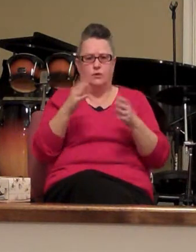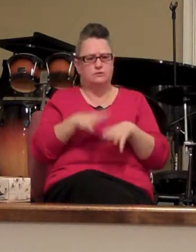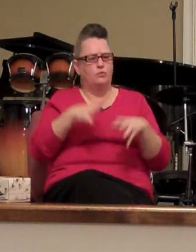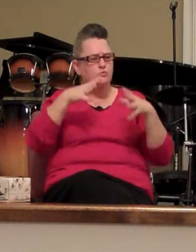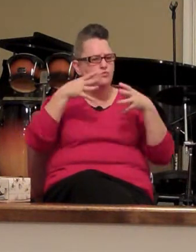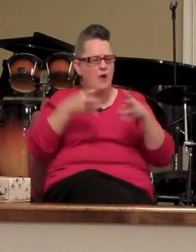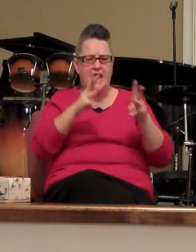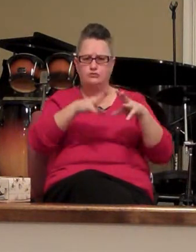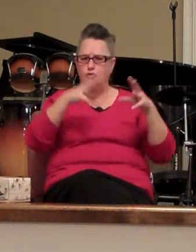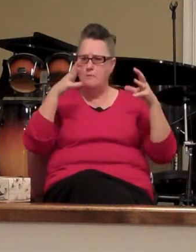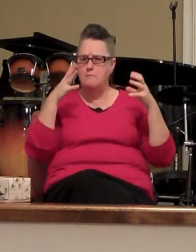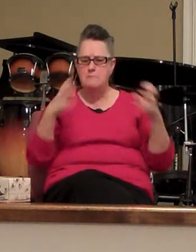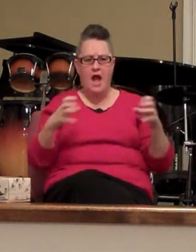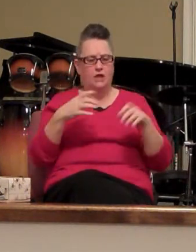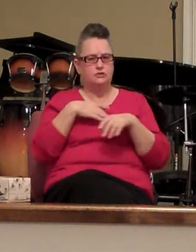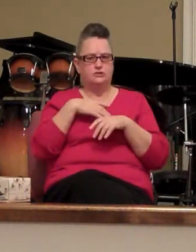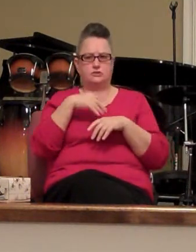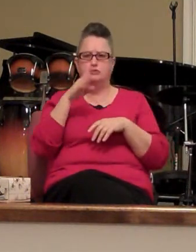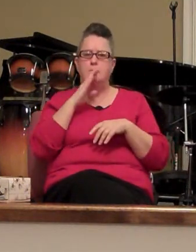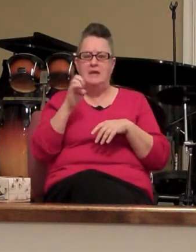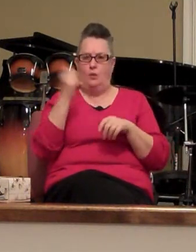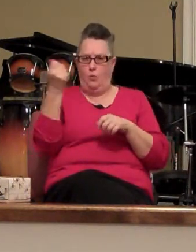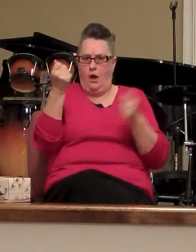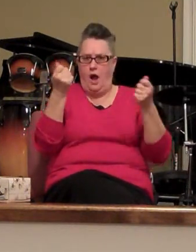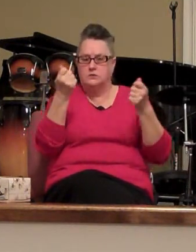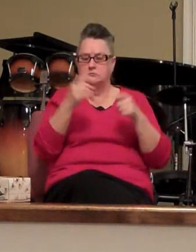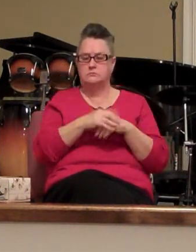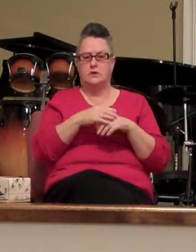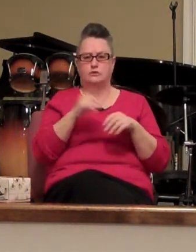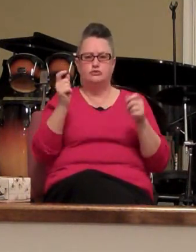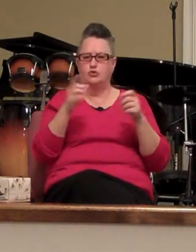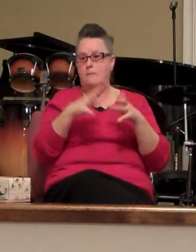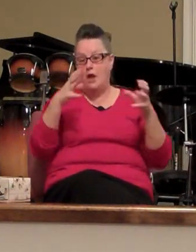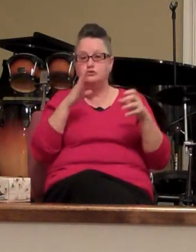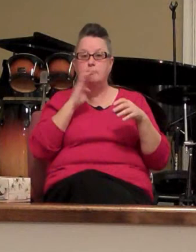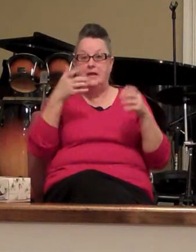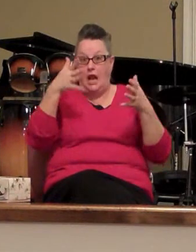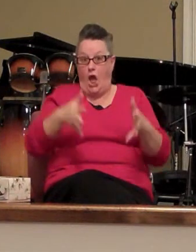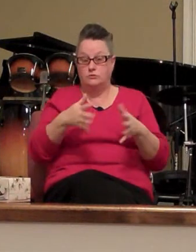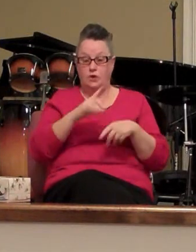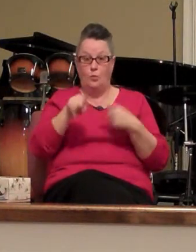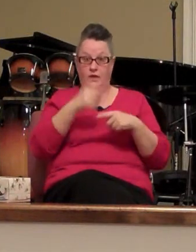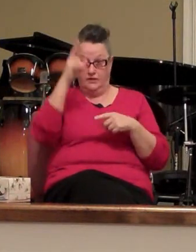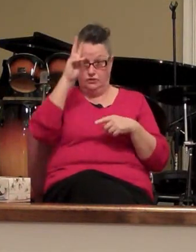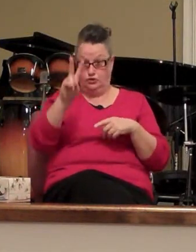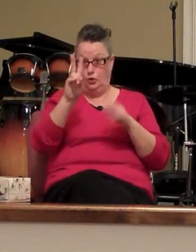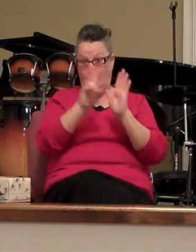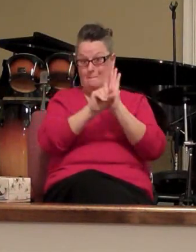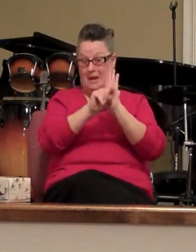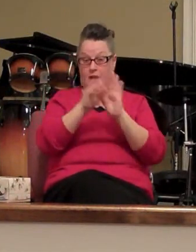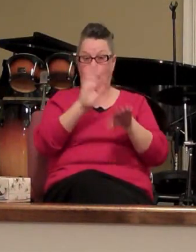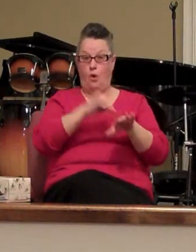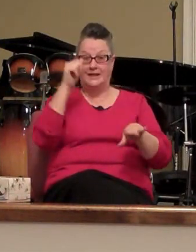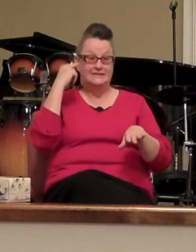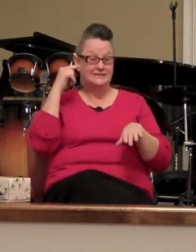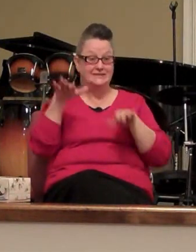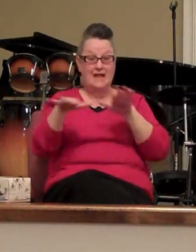at stake there is too much to be won or too much to be lost when the two minute warning sounds you must be